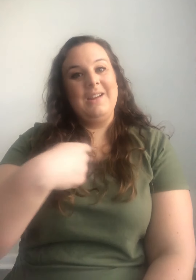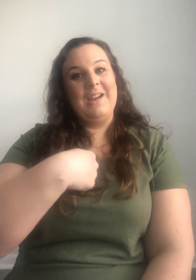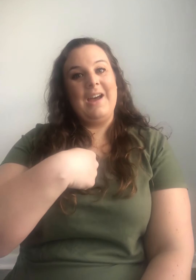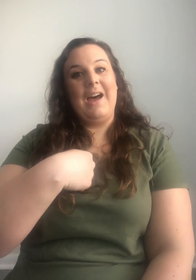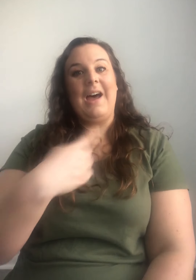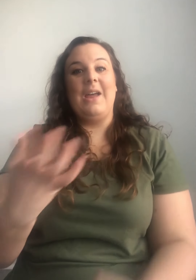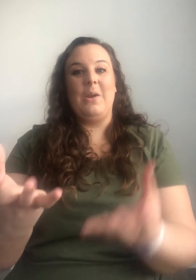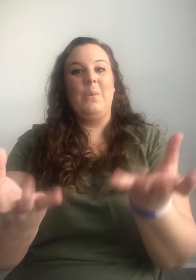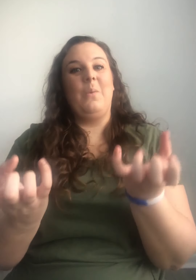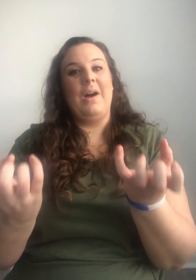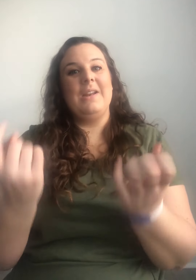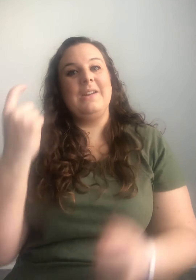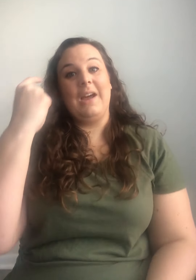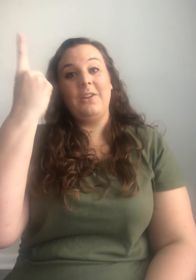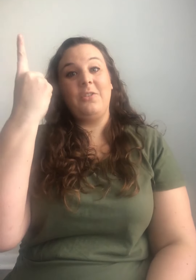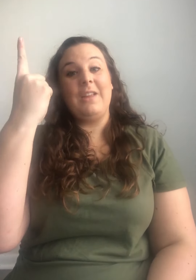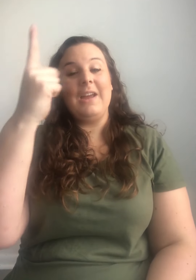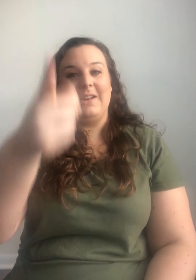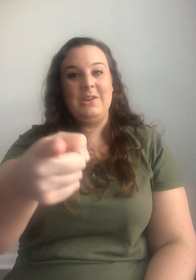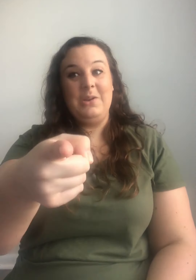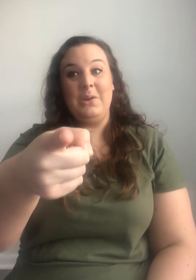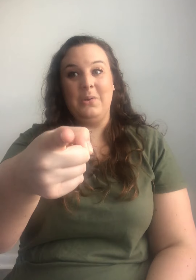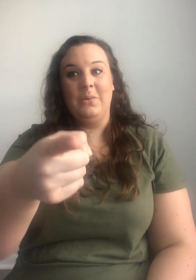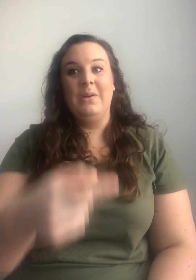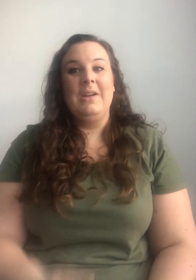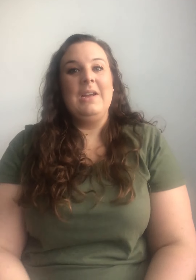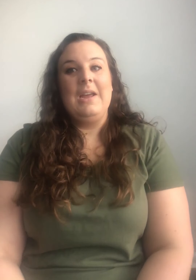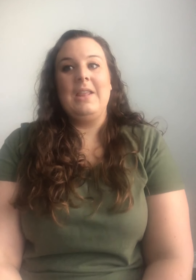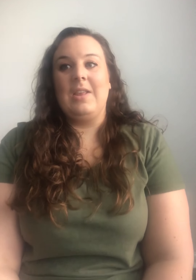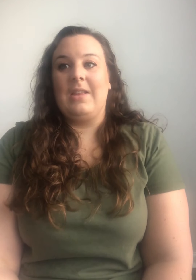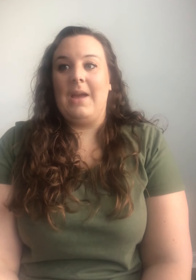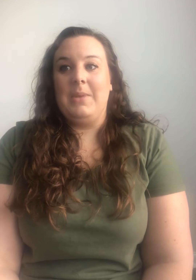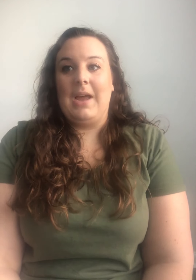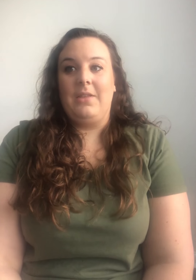I want to understand you in this time together.